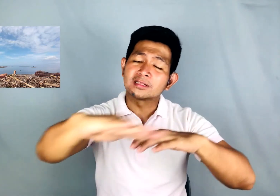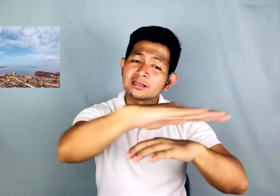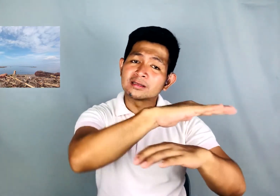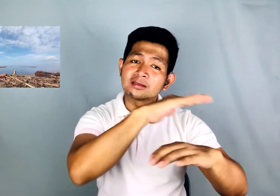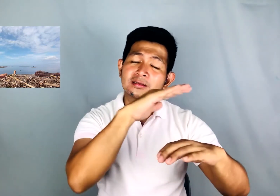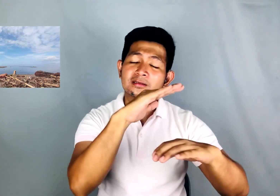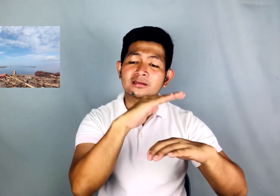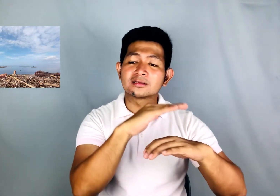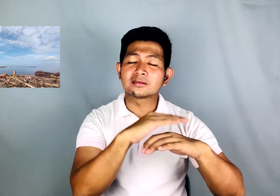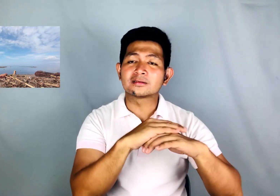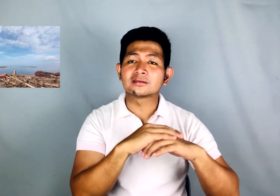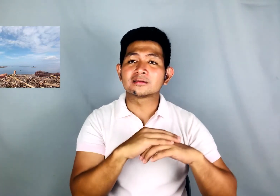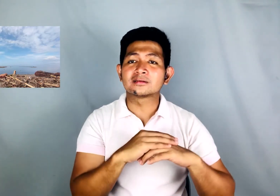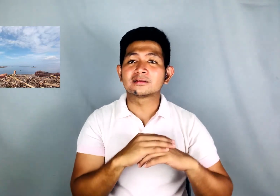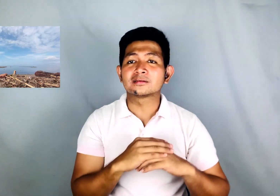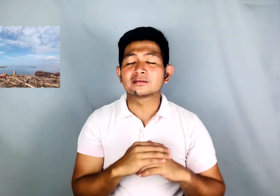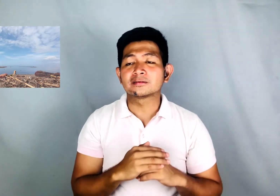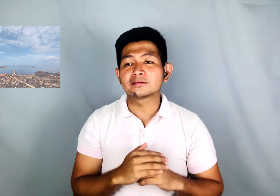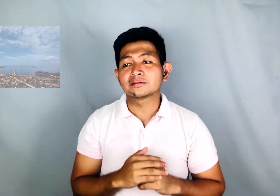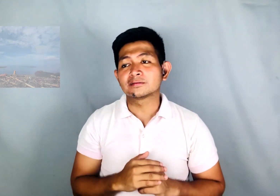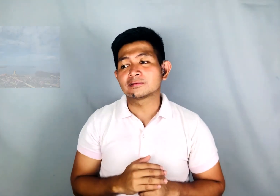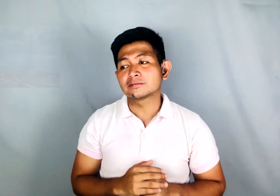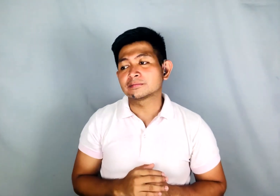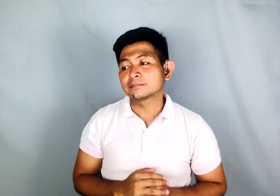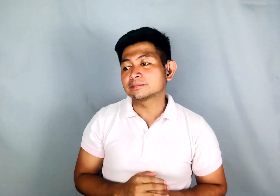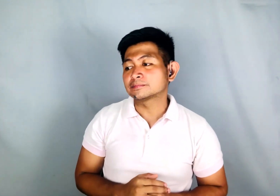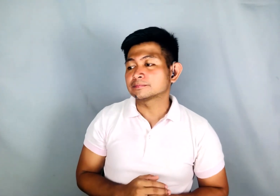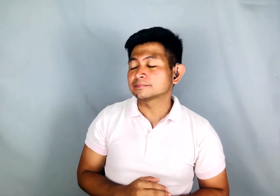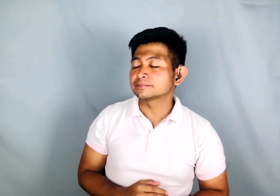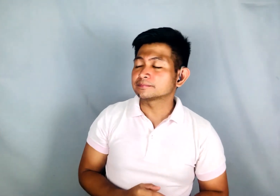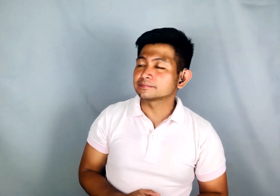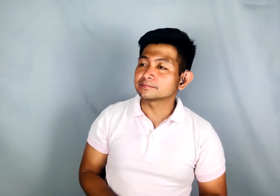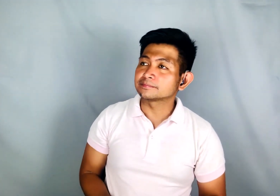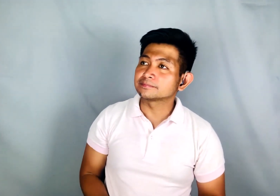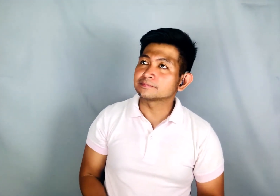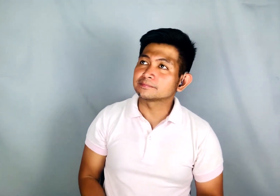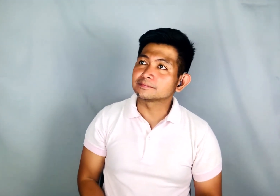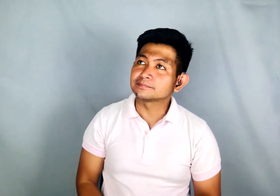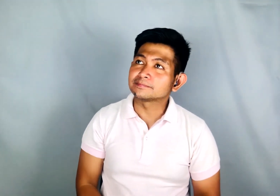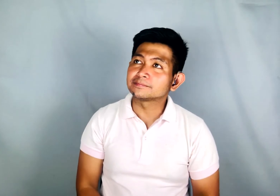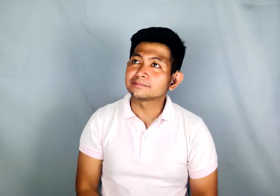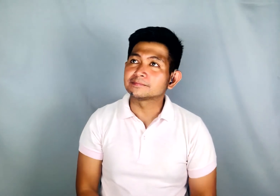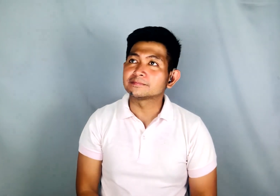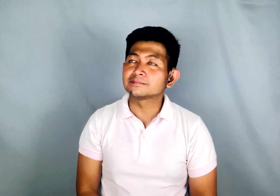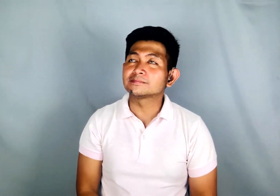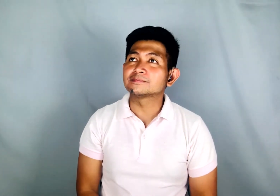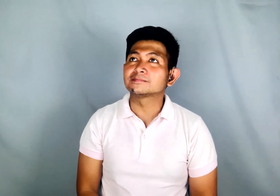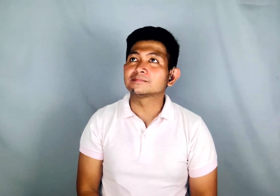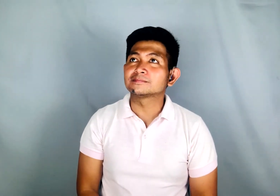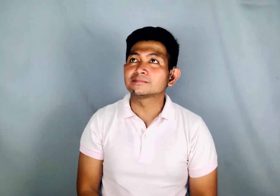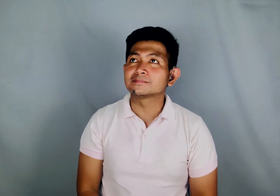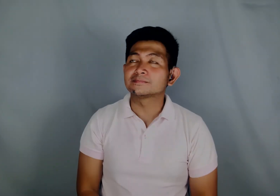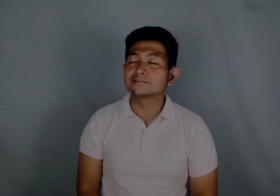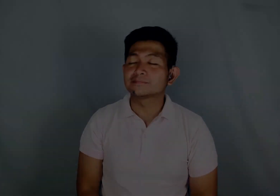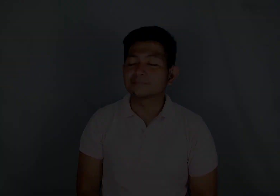our